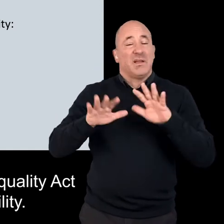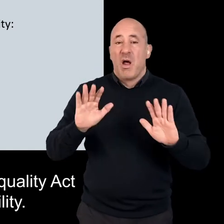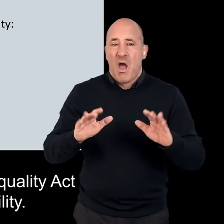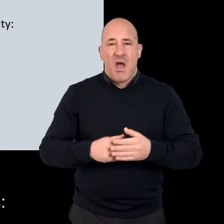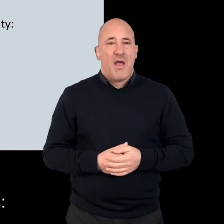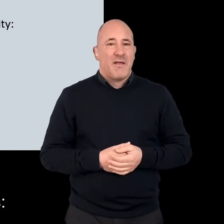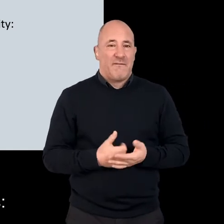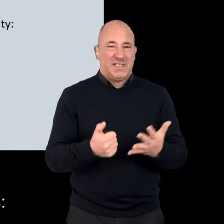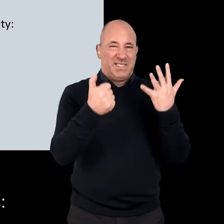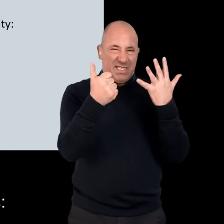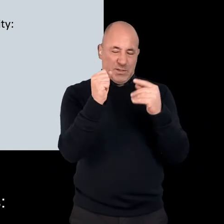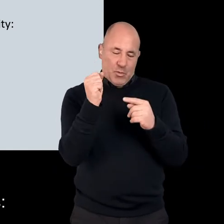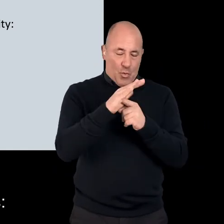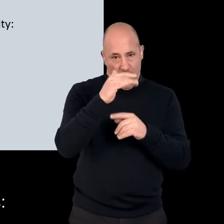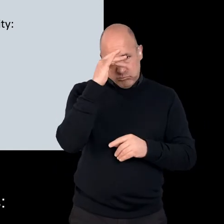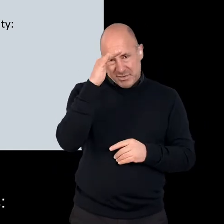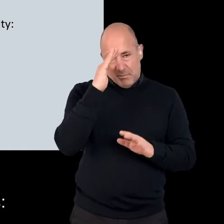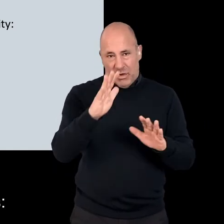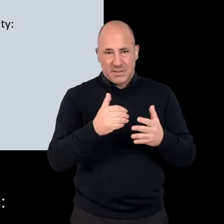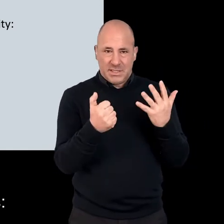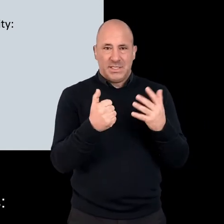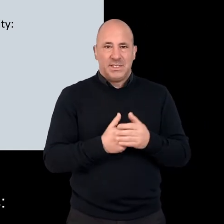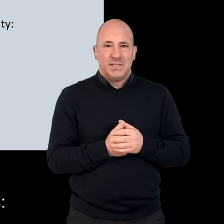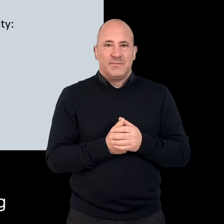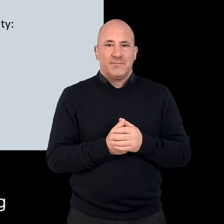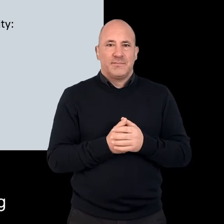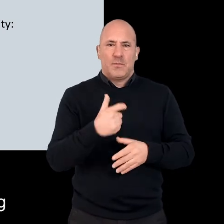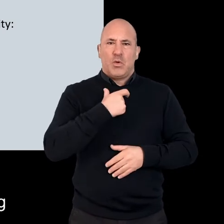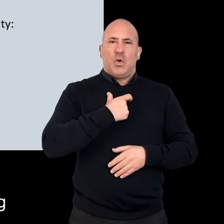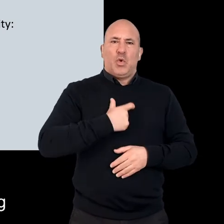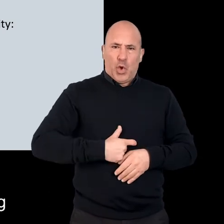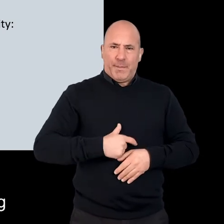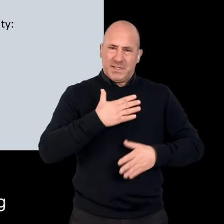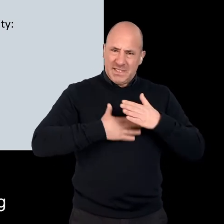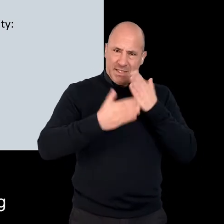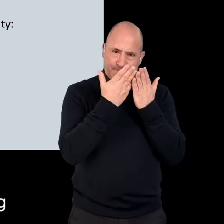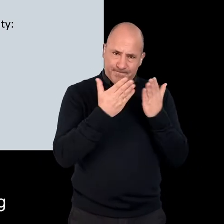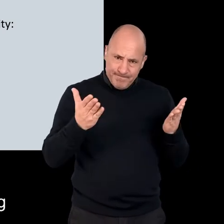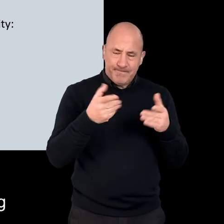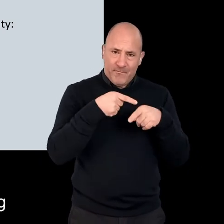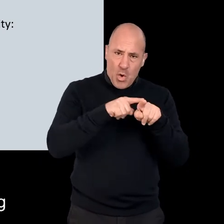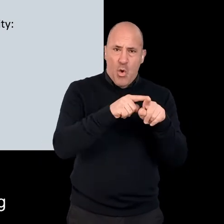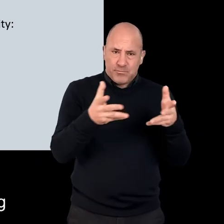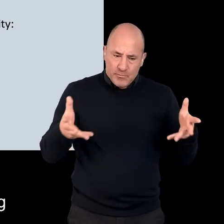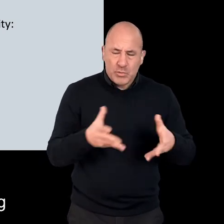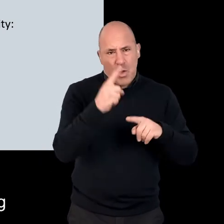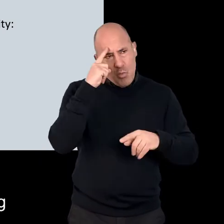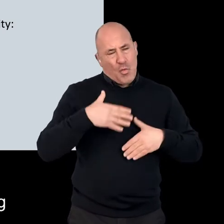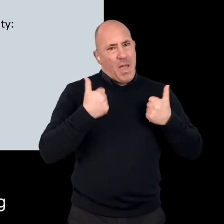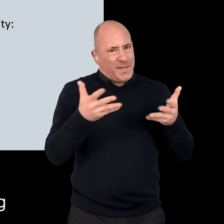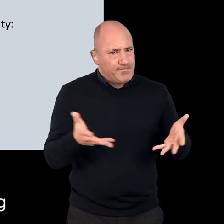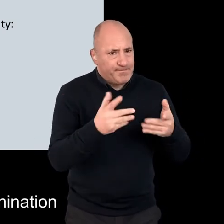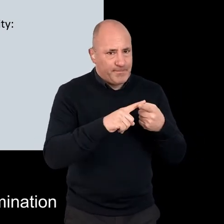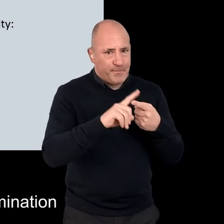Disability. There are six core principles. Upholding and promoting human dignity and